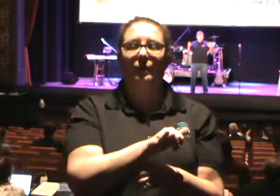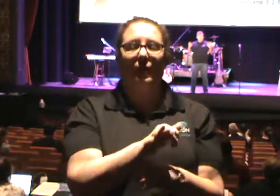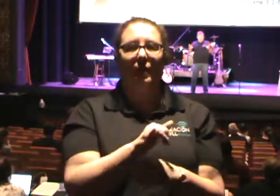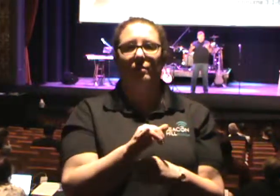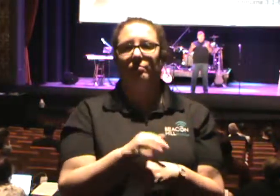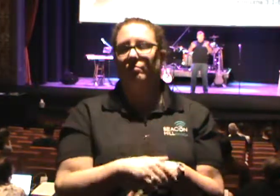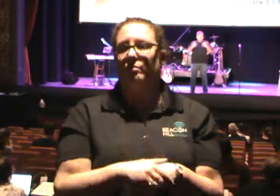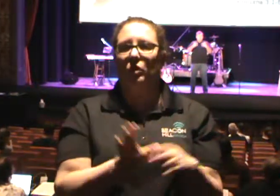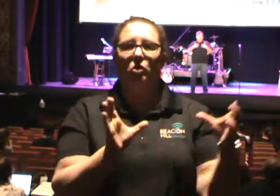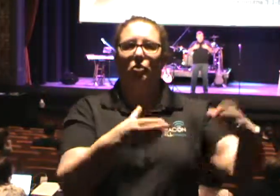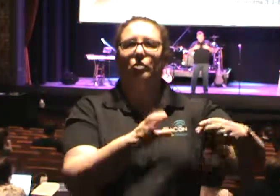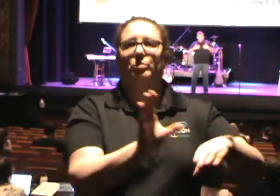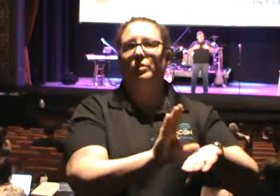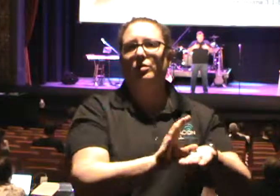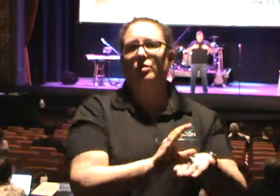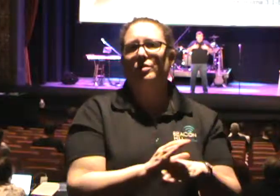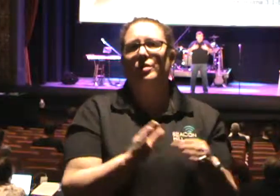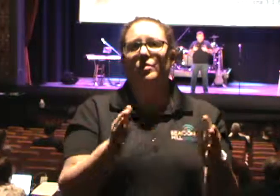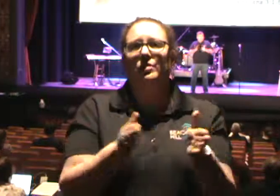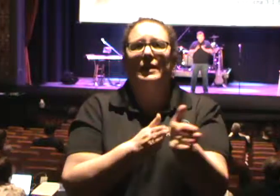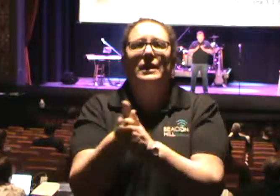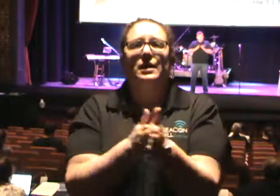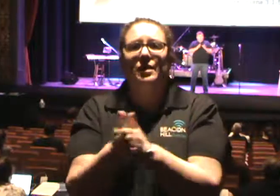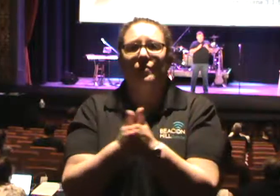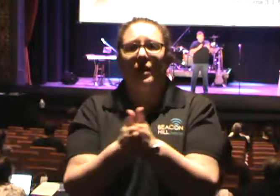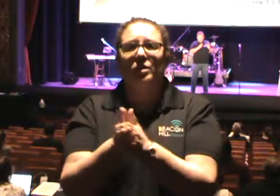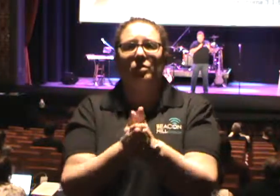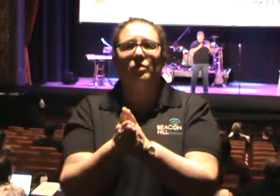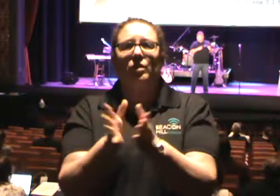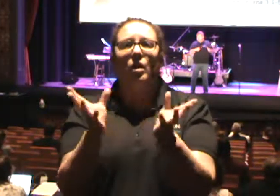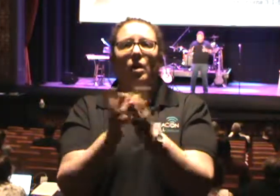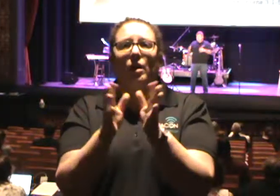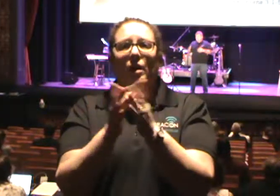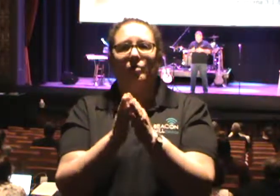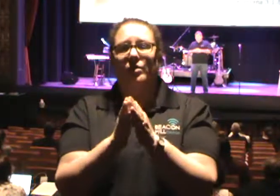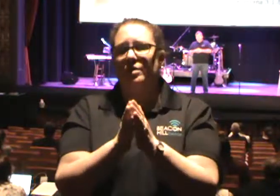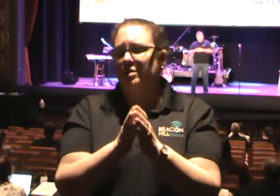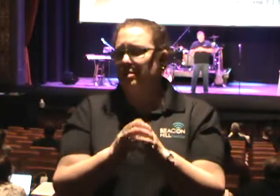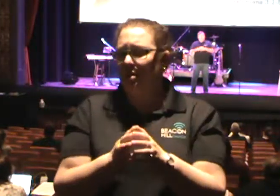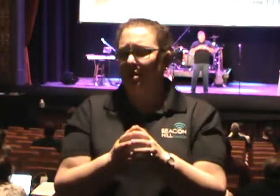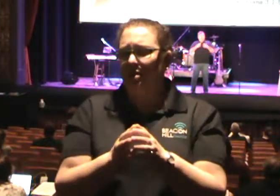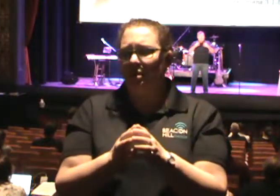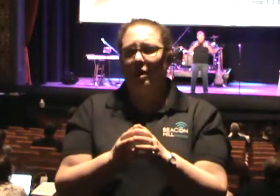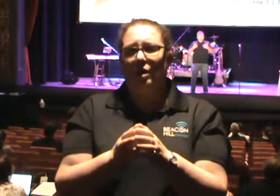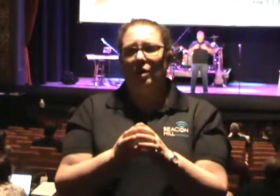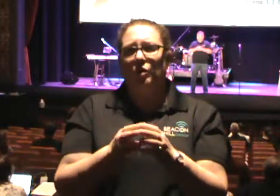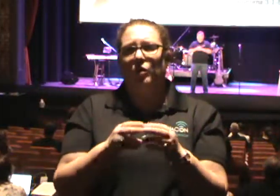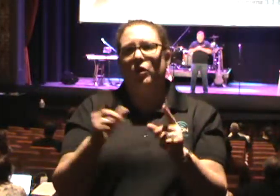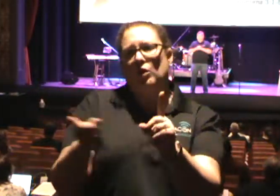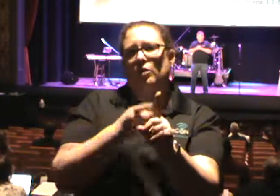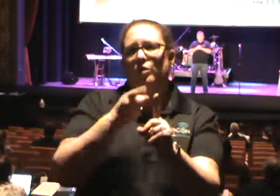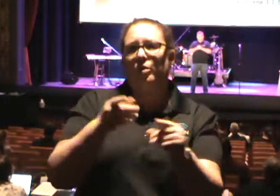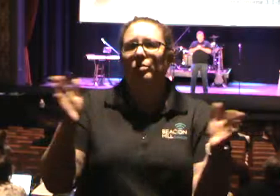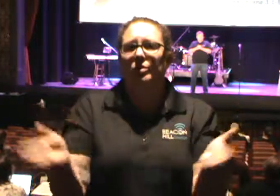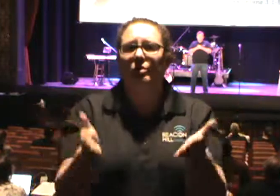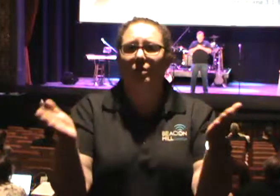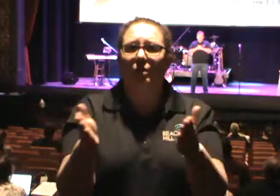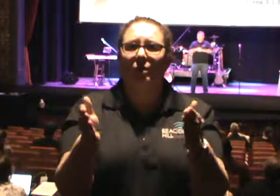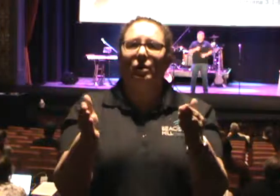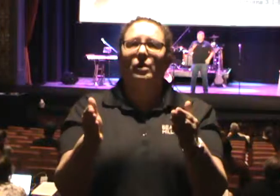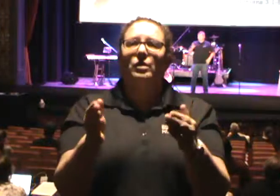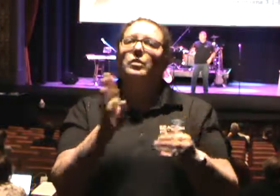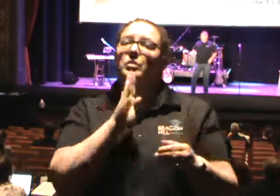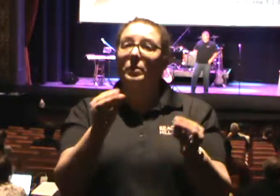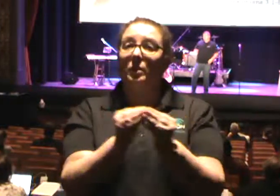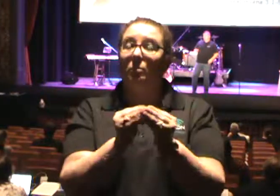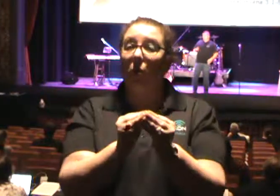meant to encourage us and to equip us to be more evangelistic. And when I went through these stats that they gave